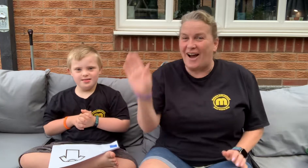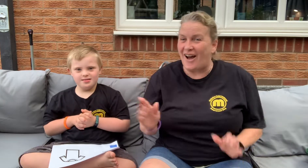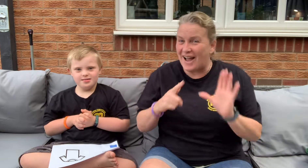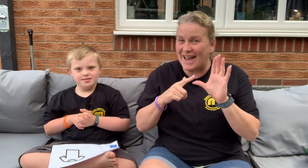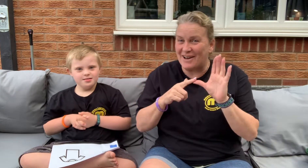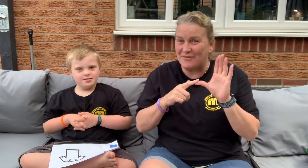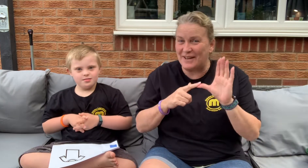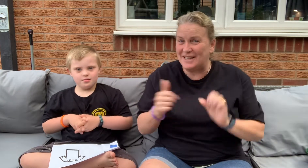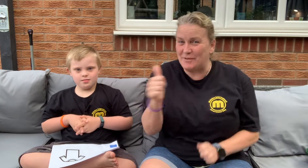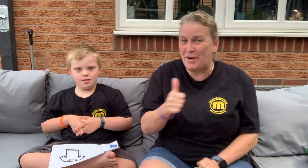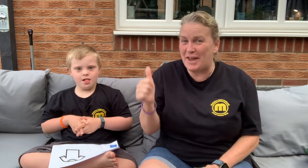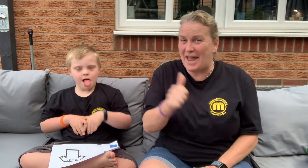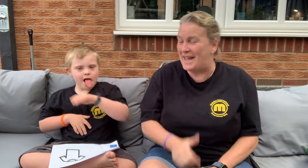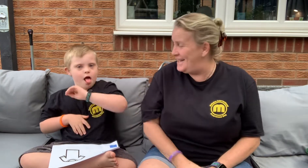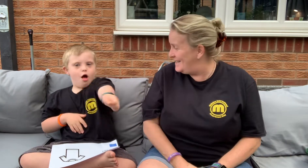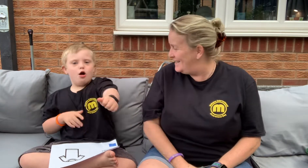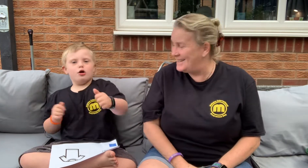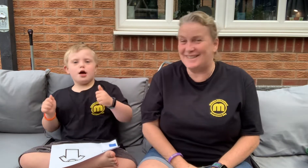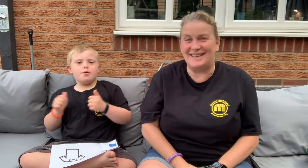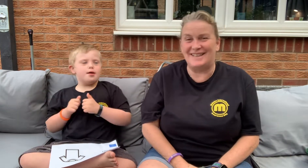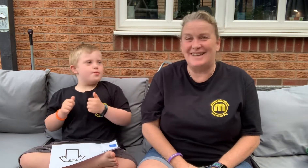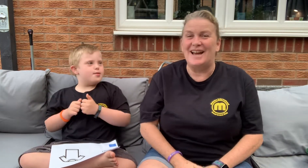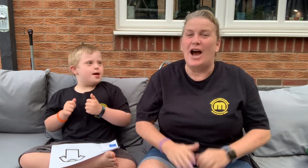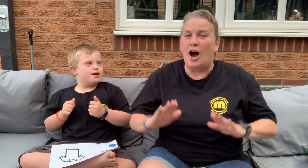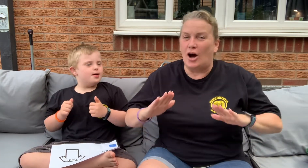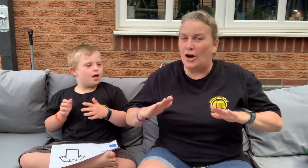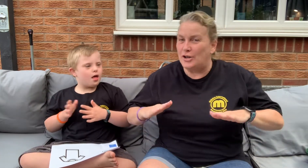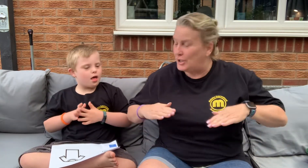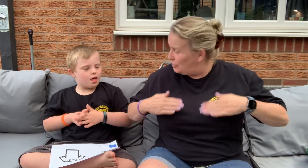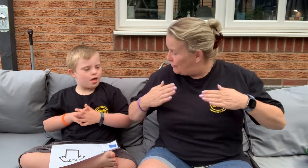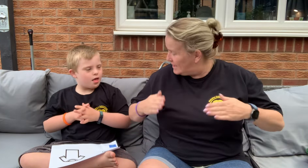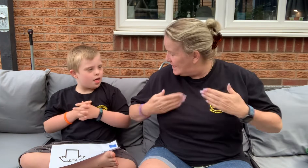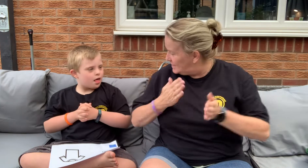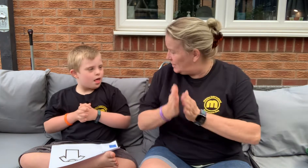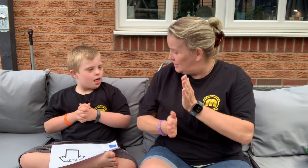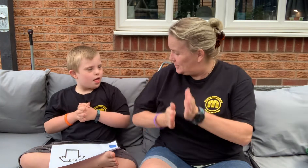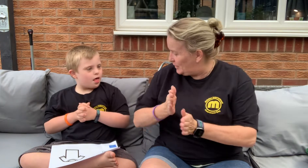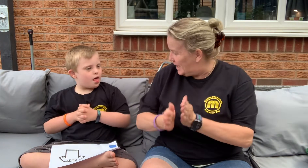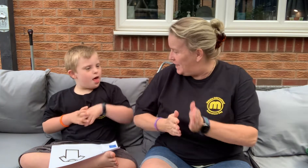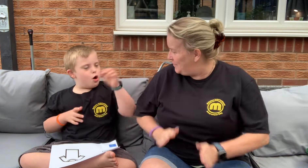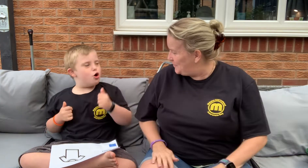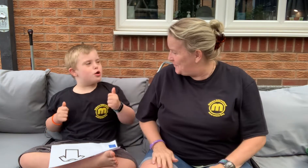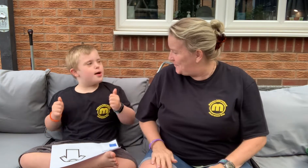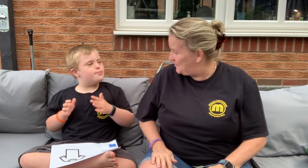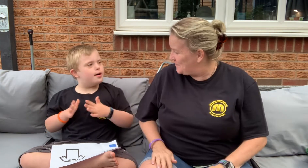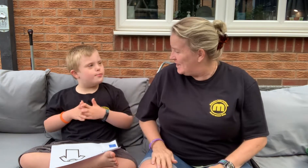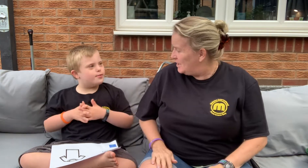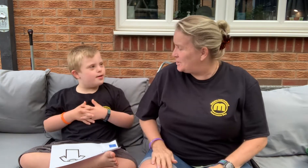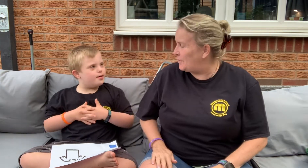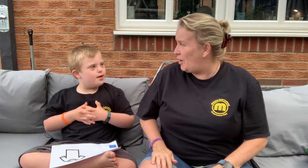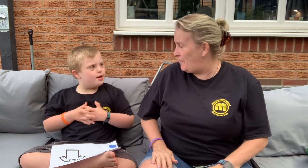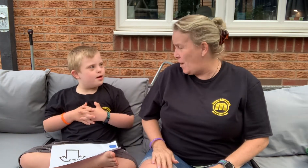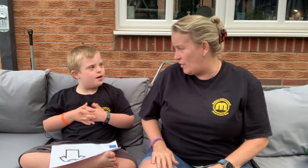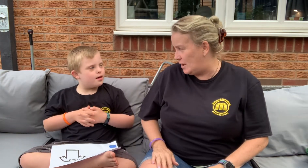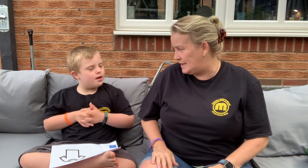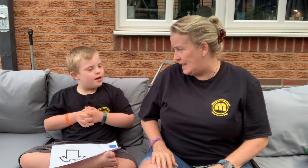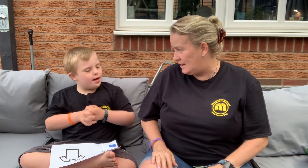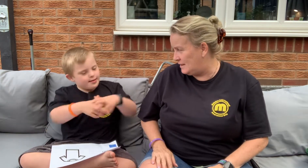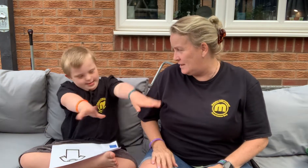Hi Alfie, you okay? I got mommy. Are you ready to do some sign in? I got mommy. you want a high five or high ten? High ten.